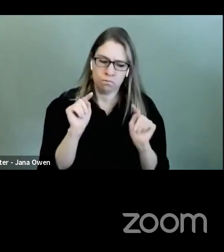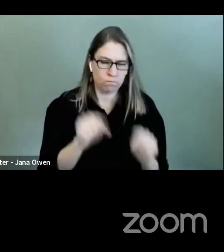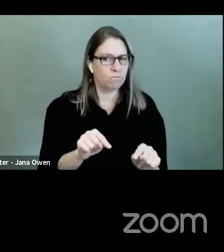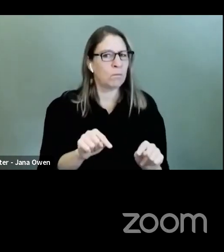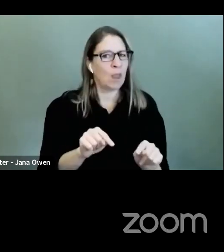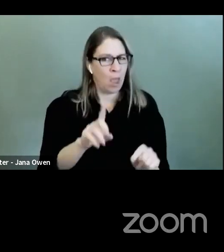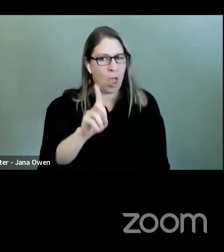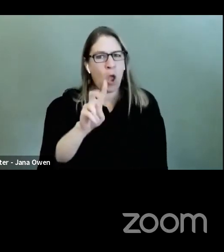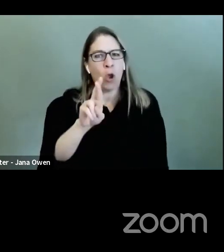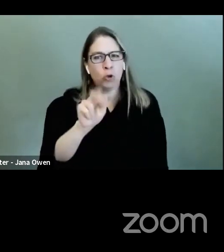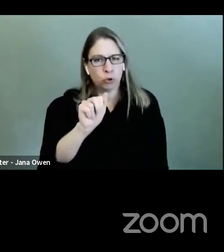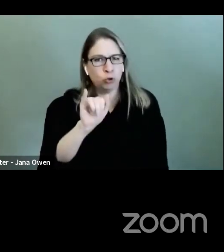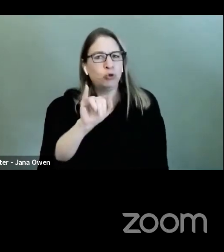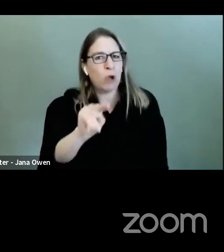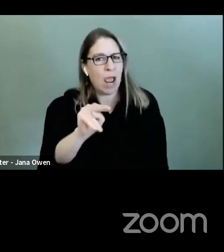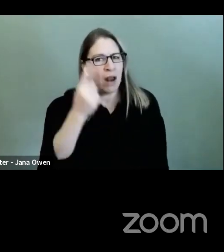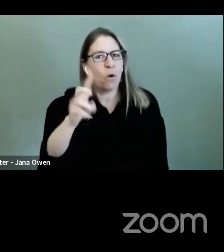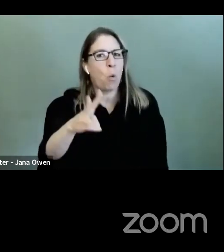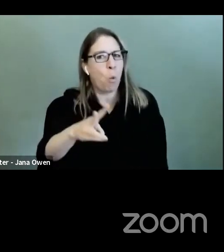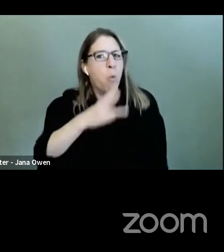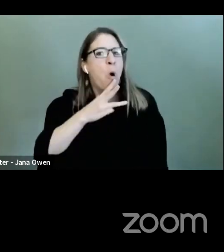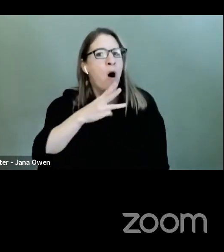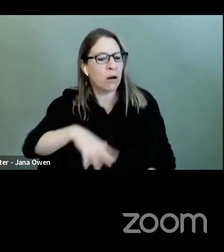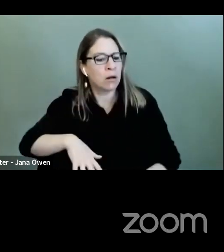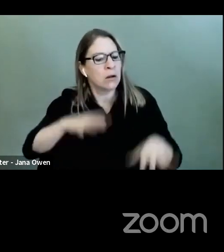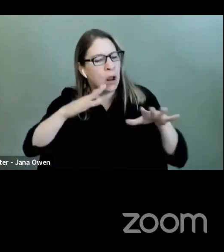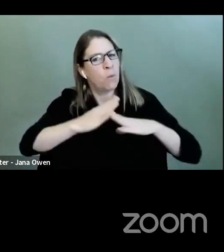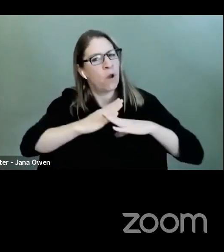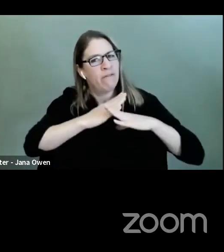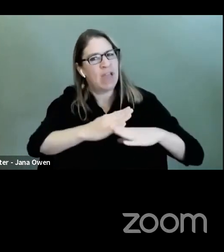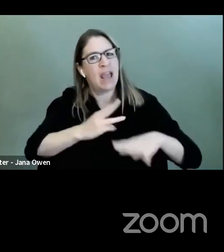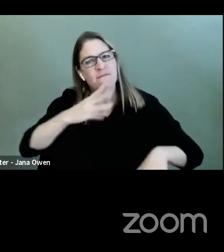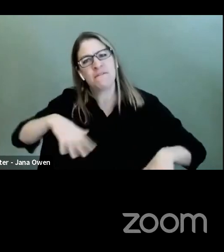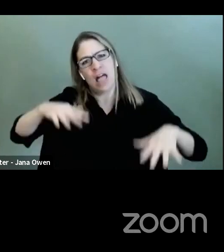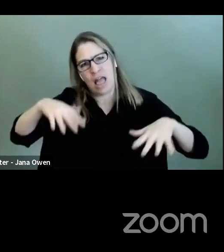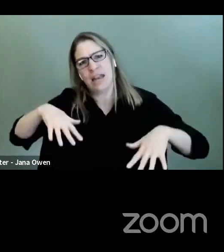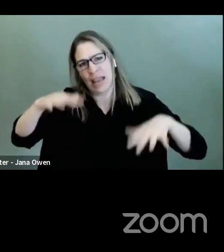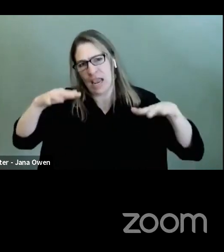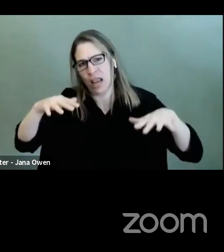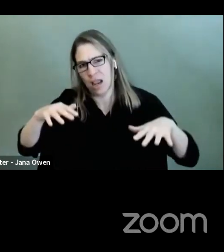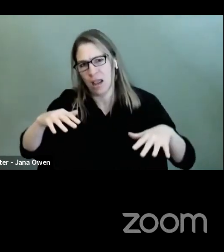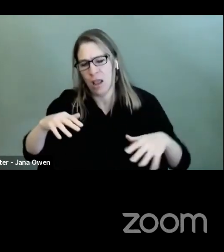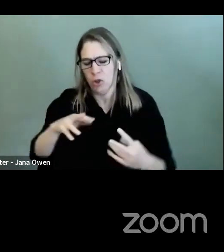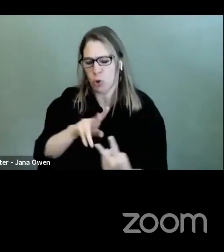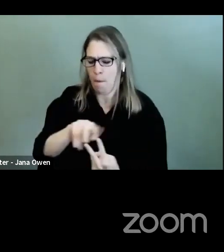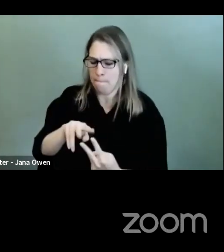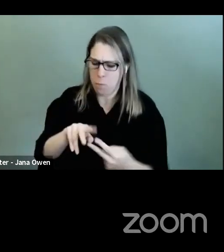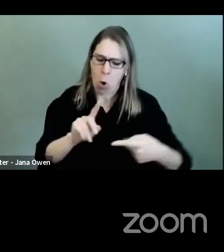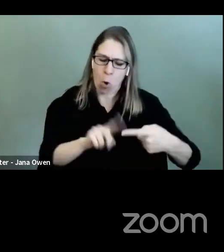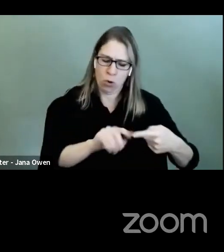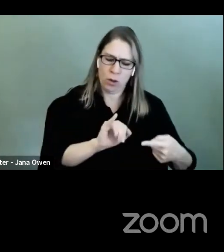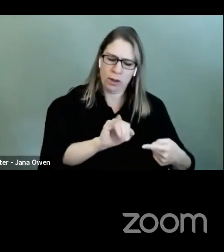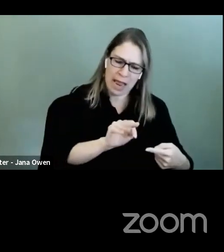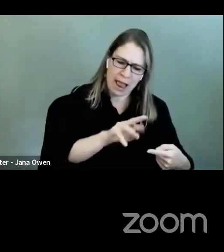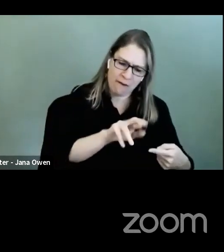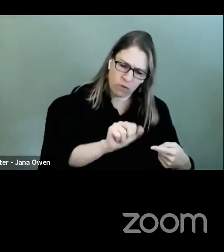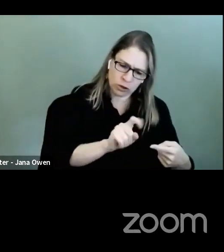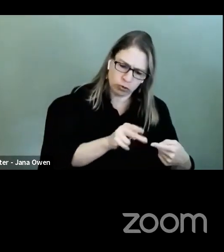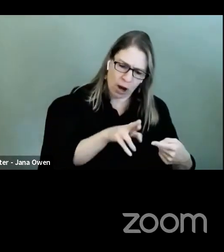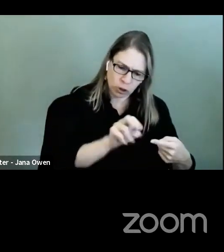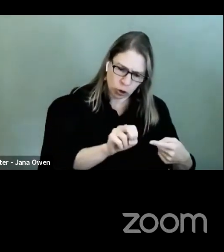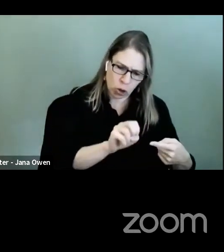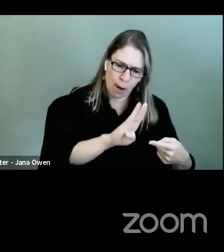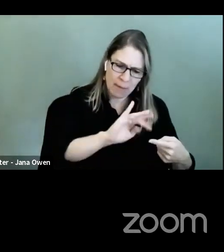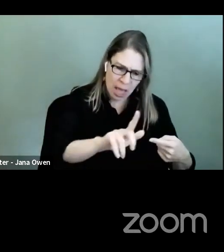funds and, you know, any other sort of infrastructure funds go to really helping drainage